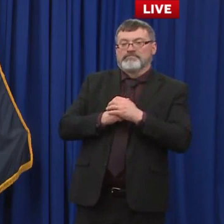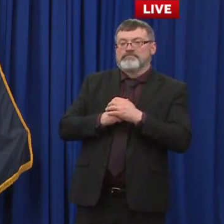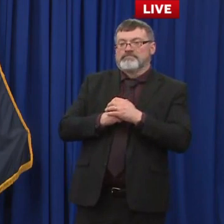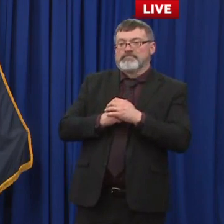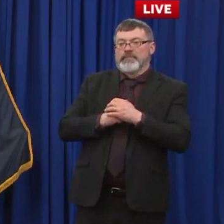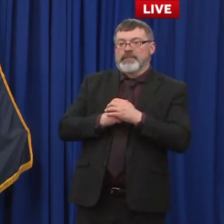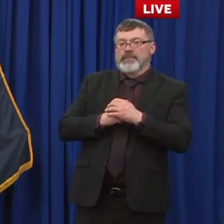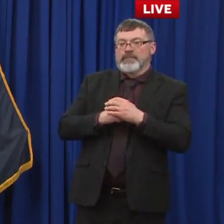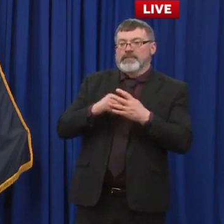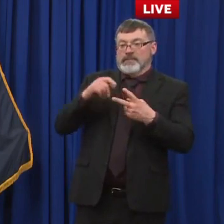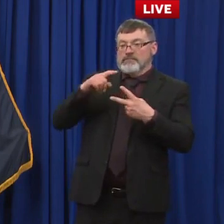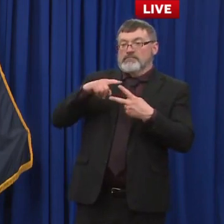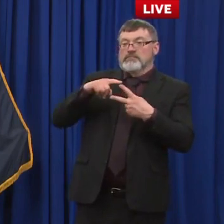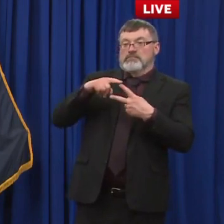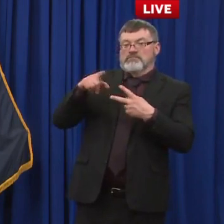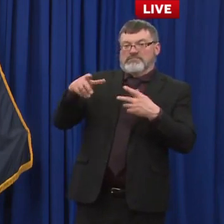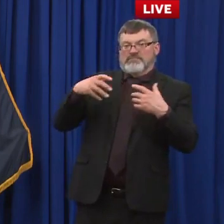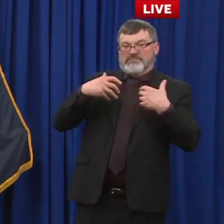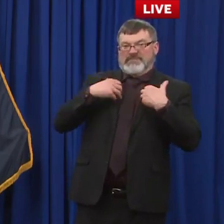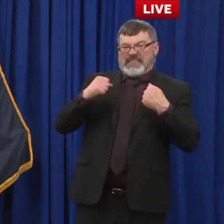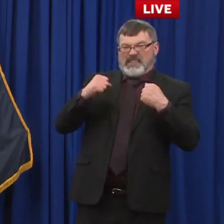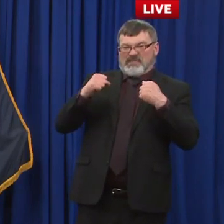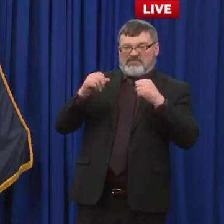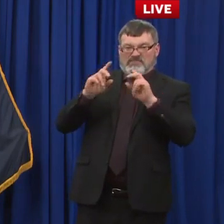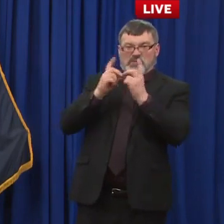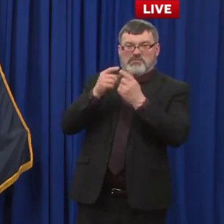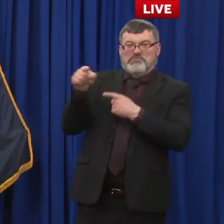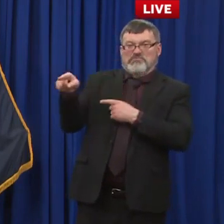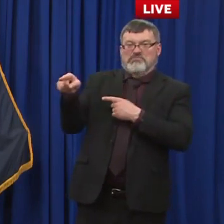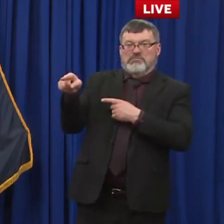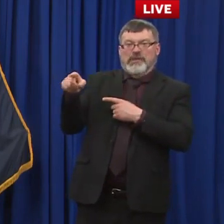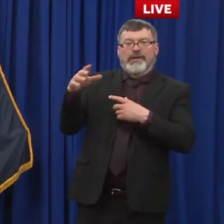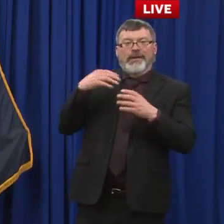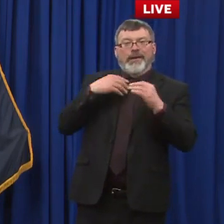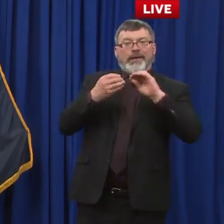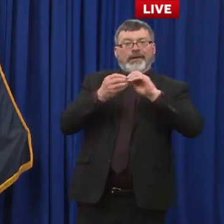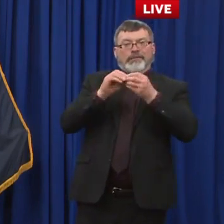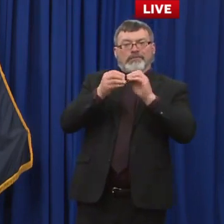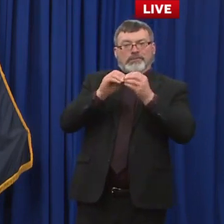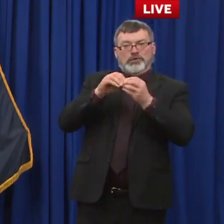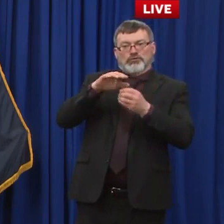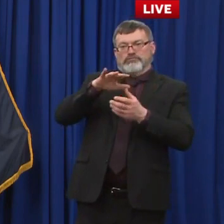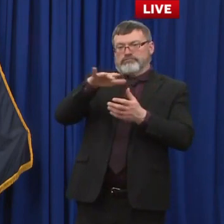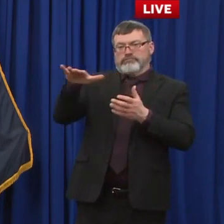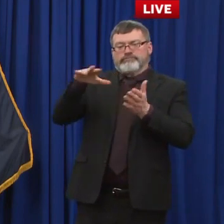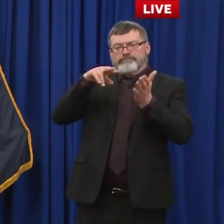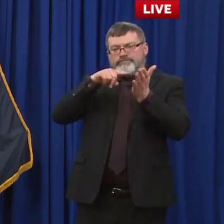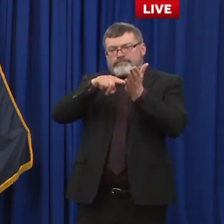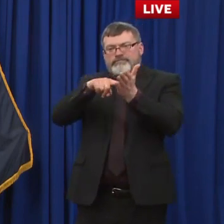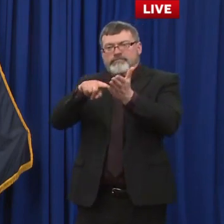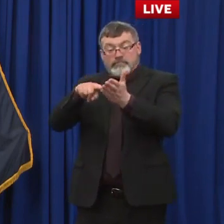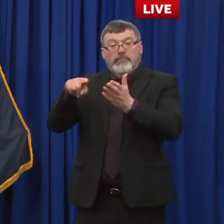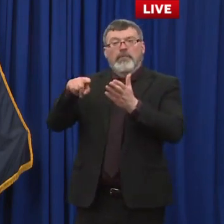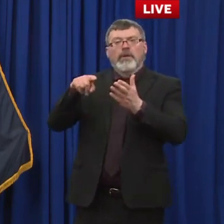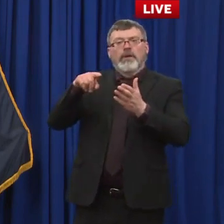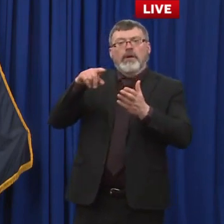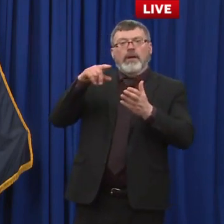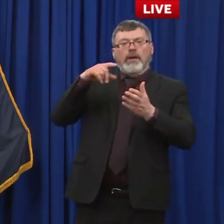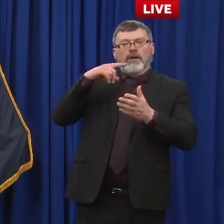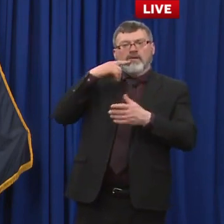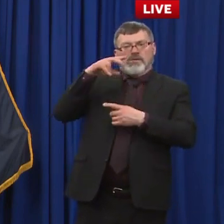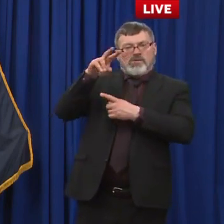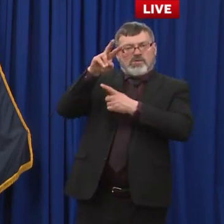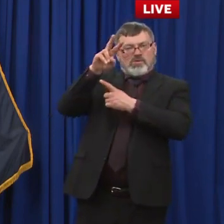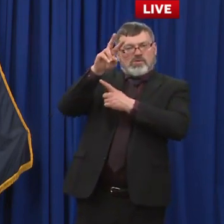dhhs a little under 22 000 doses were allocated to the vaccine equity program as of last week and